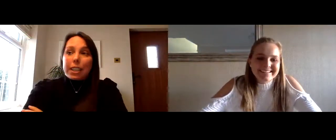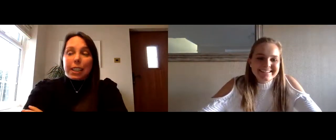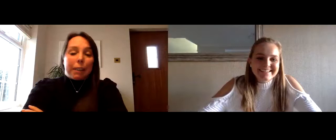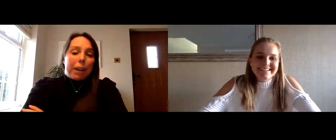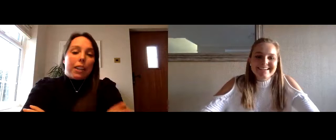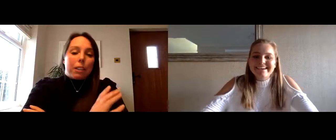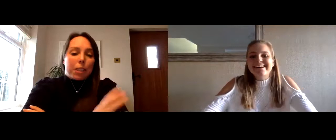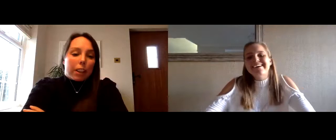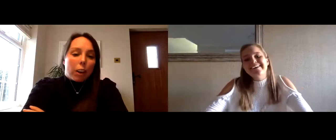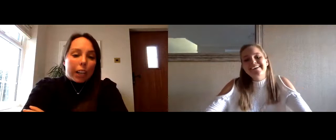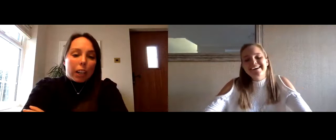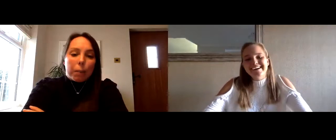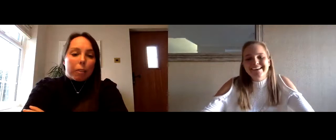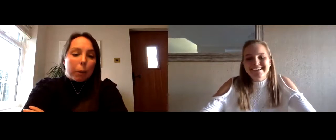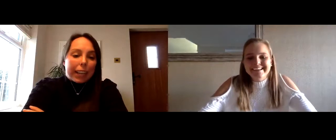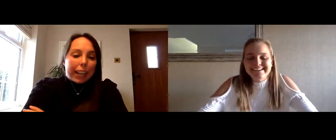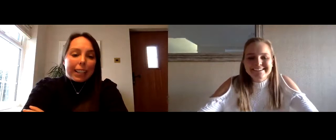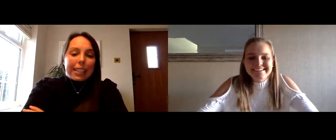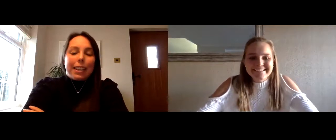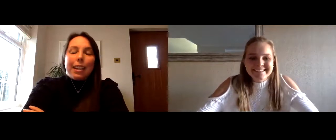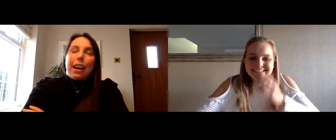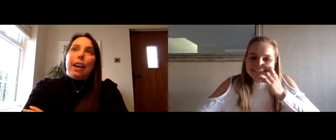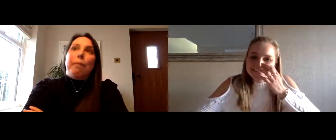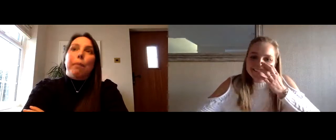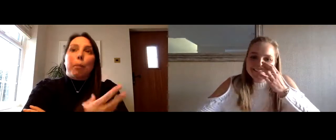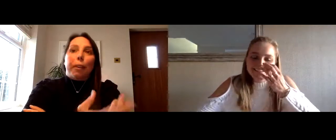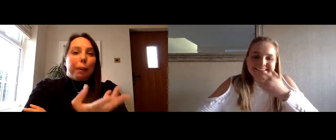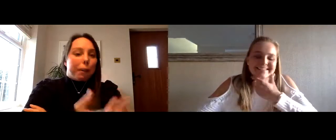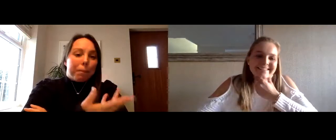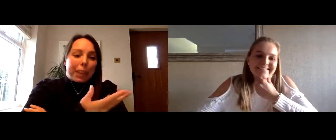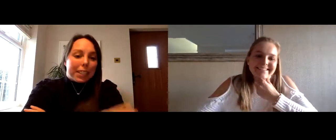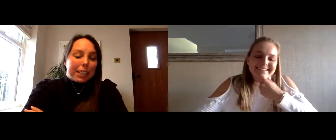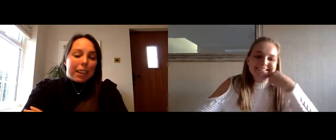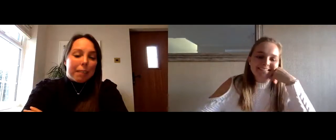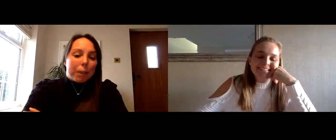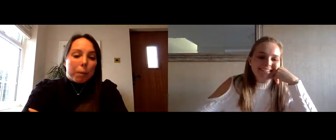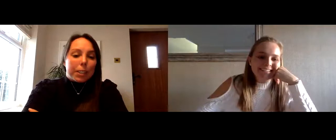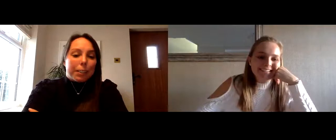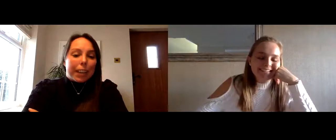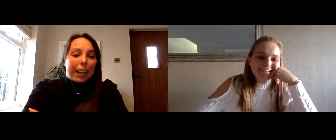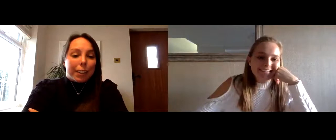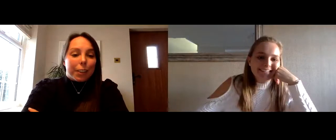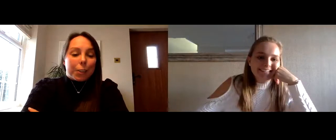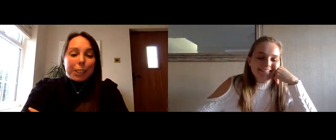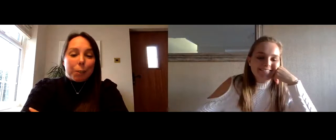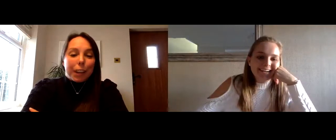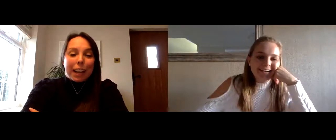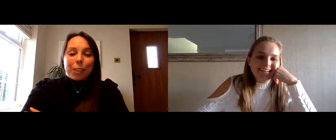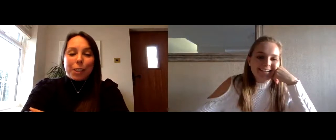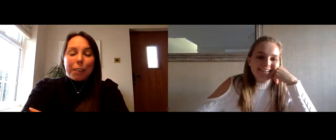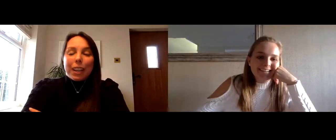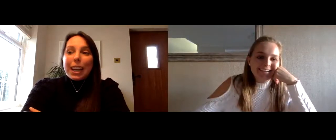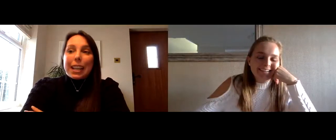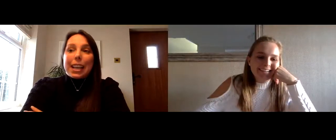up with a hockey stick in my hand i was at the hockey club every weekend and my brother competed um up until england under 21